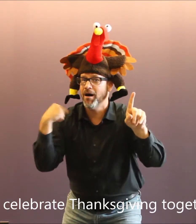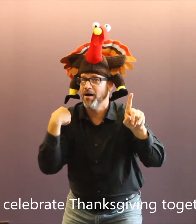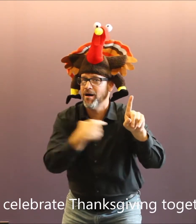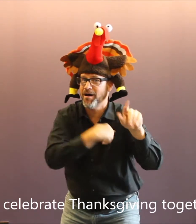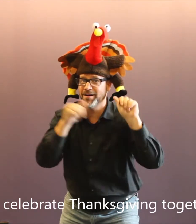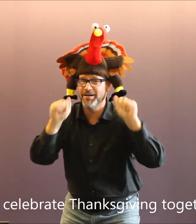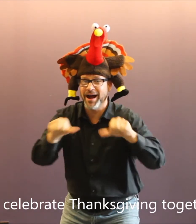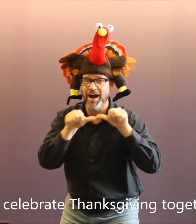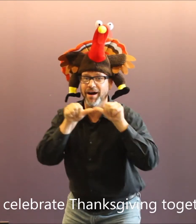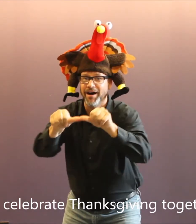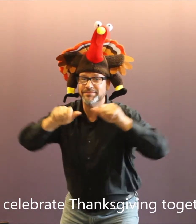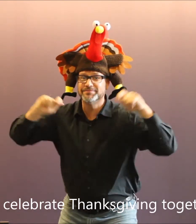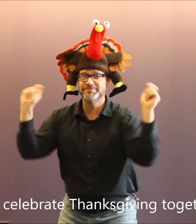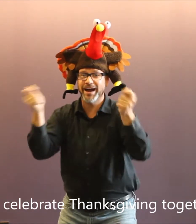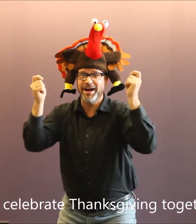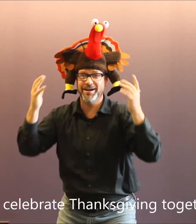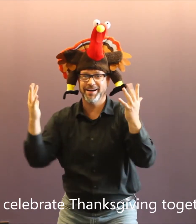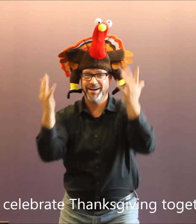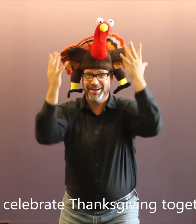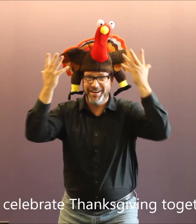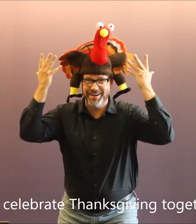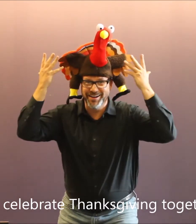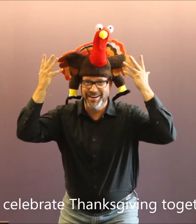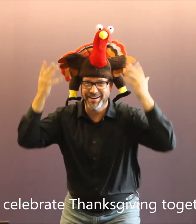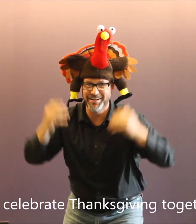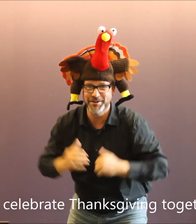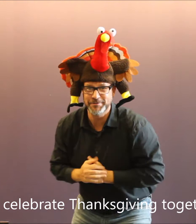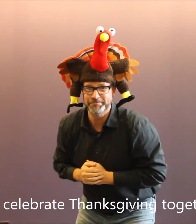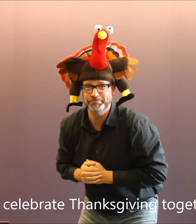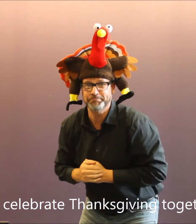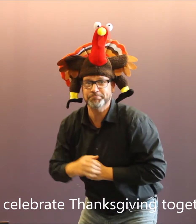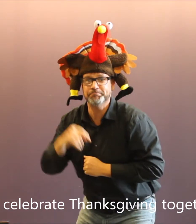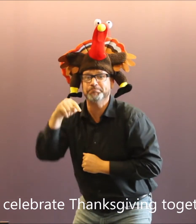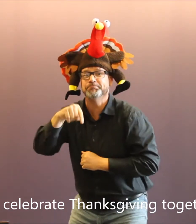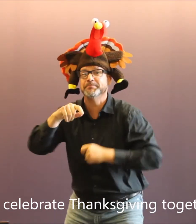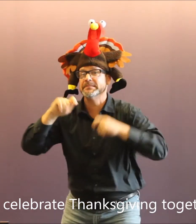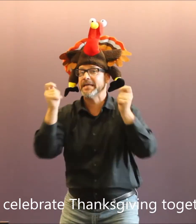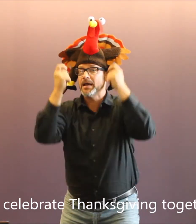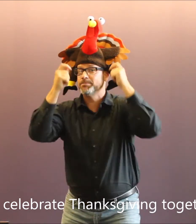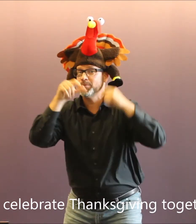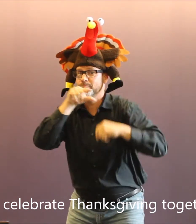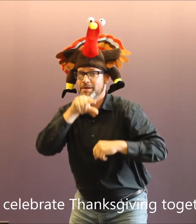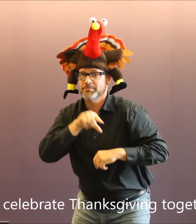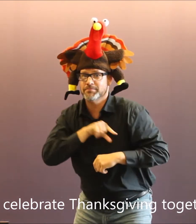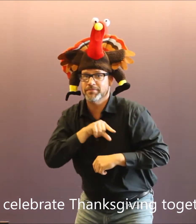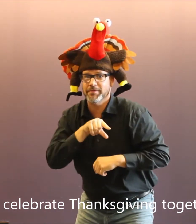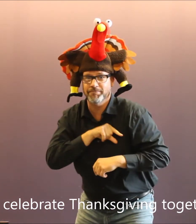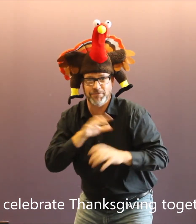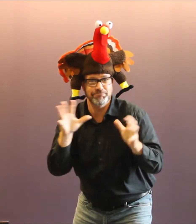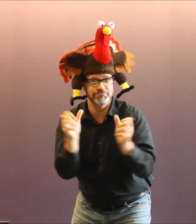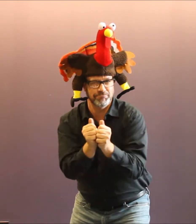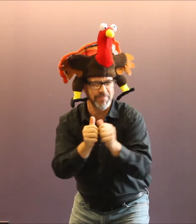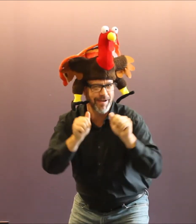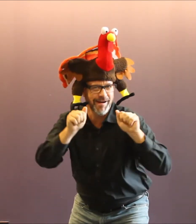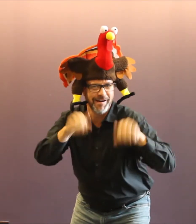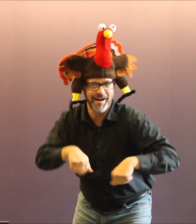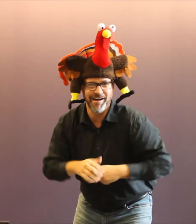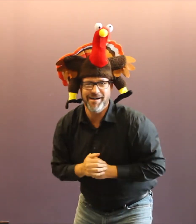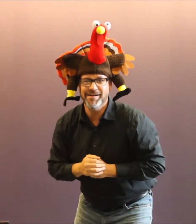but we can still celebrate Thanksgiving together.